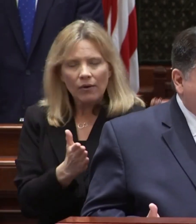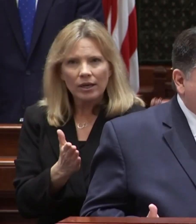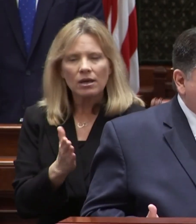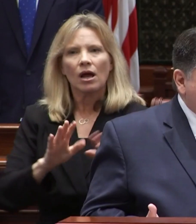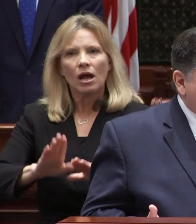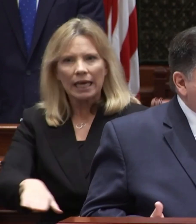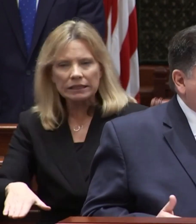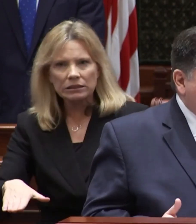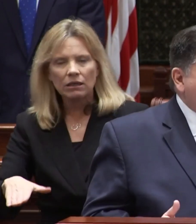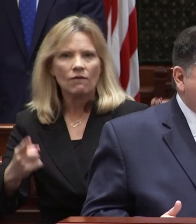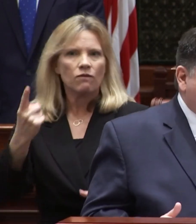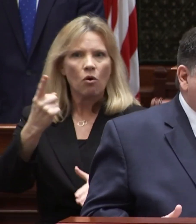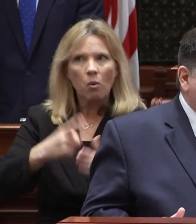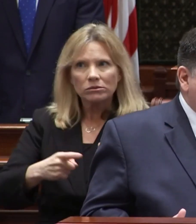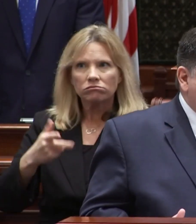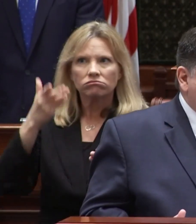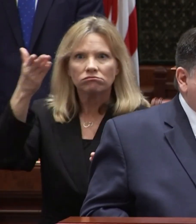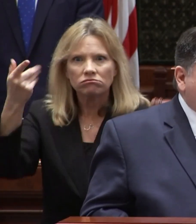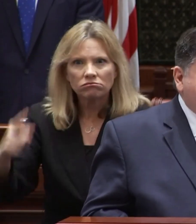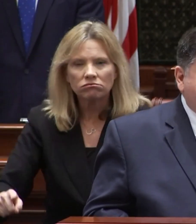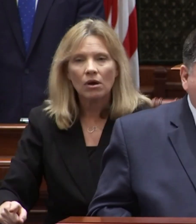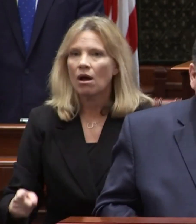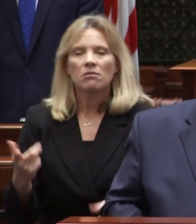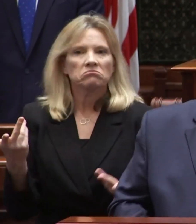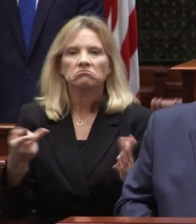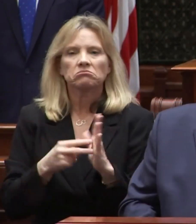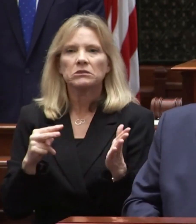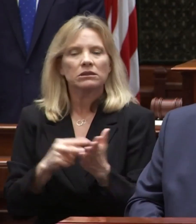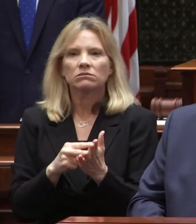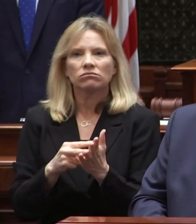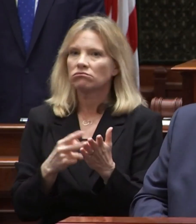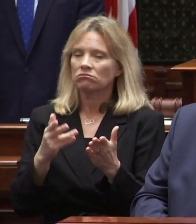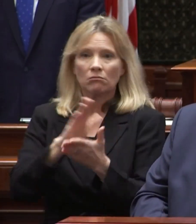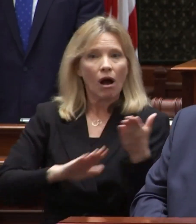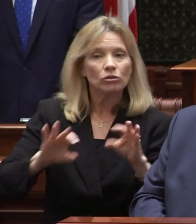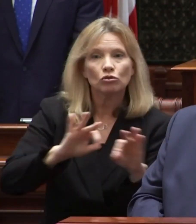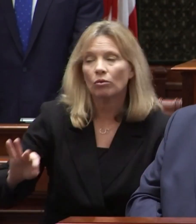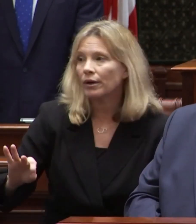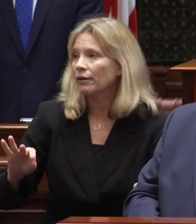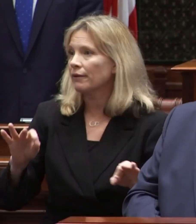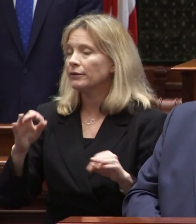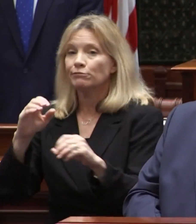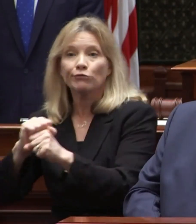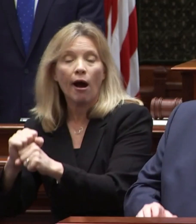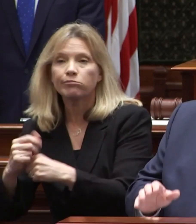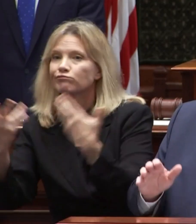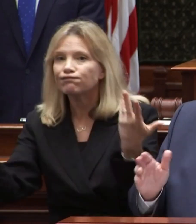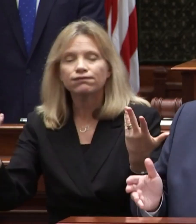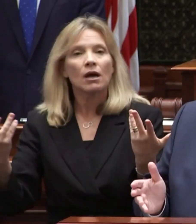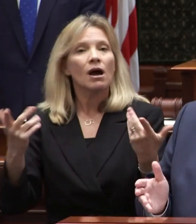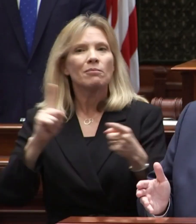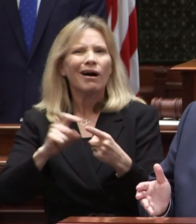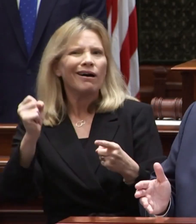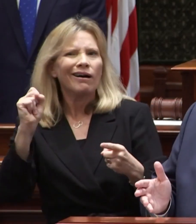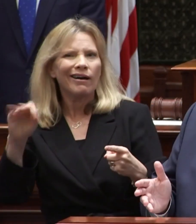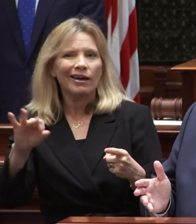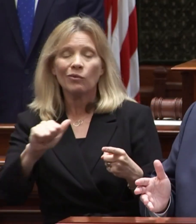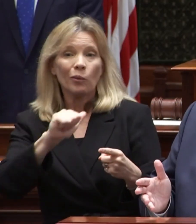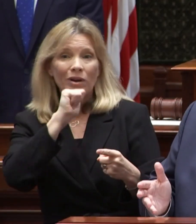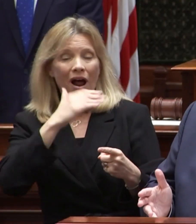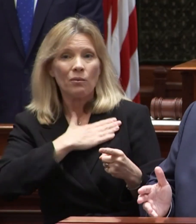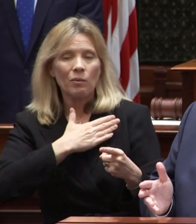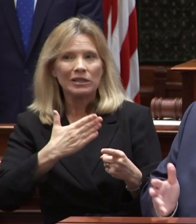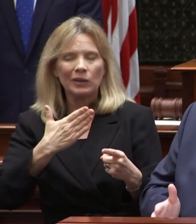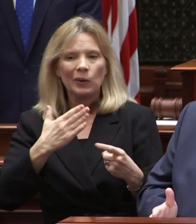kids for what comes next which can be a post-secondary degree or a job but unless we're willing to